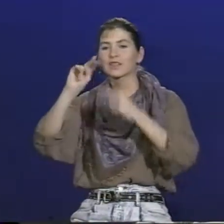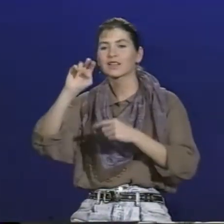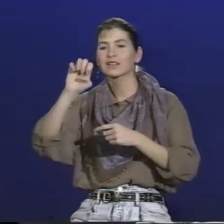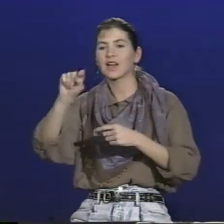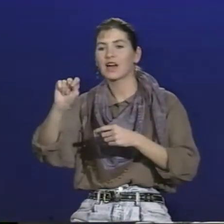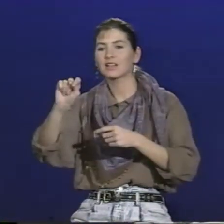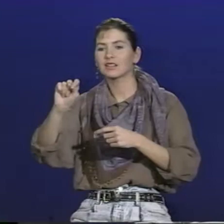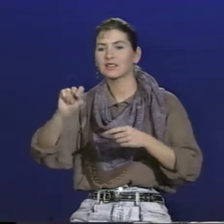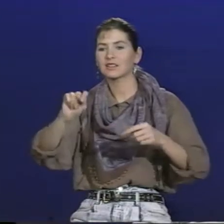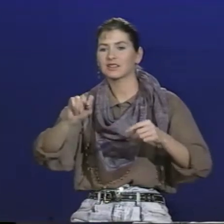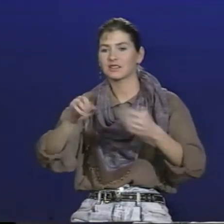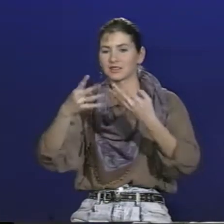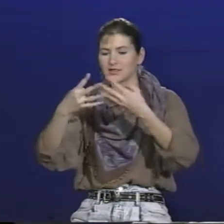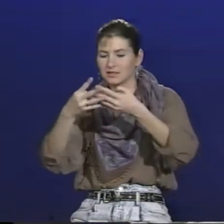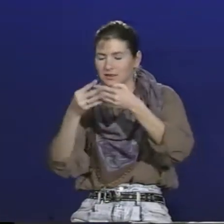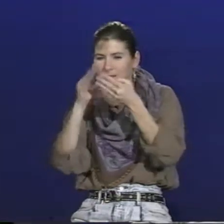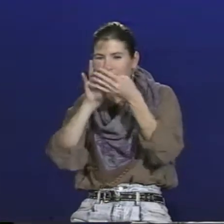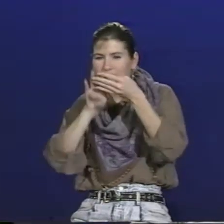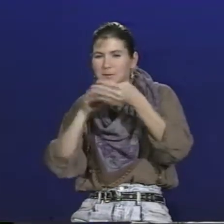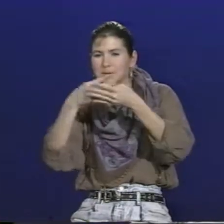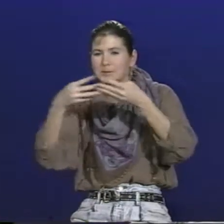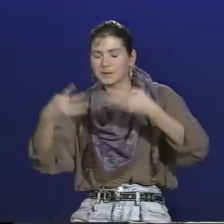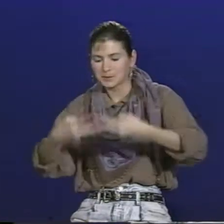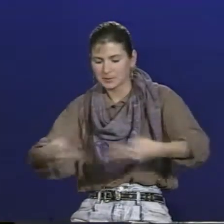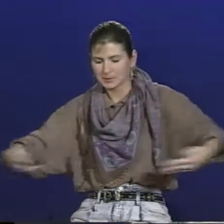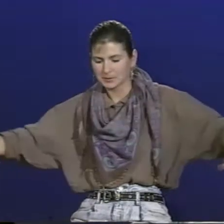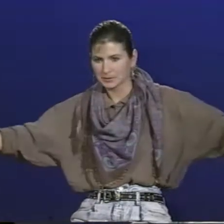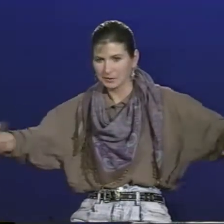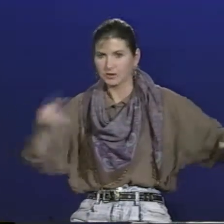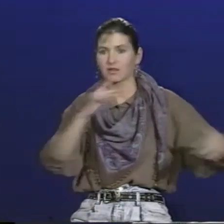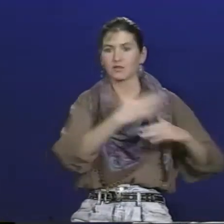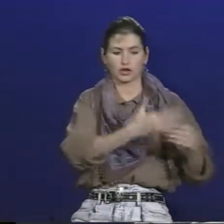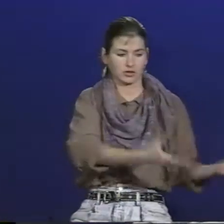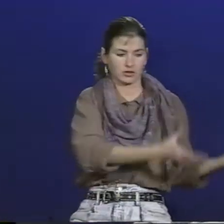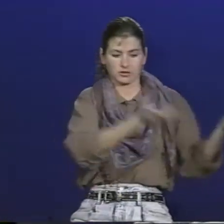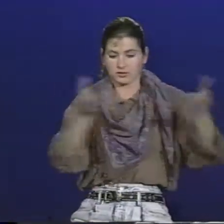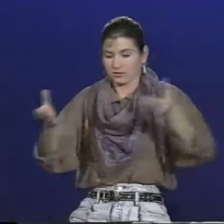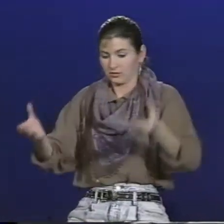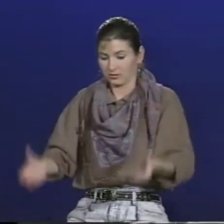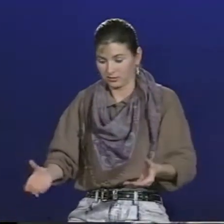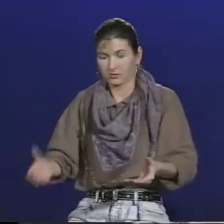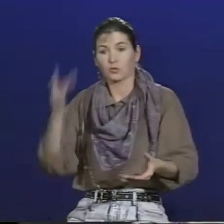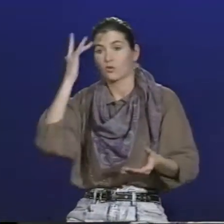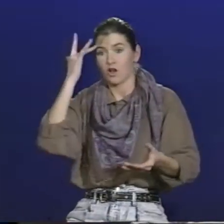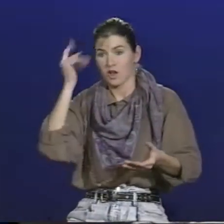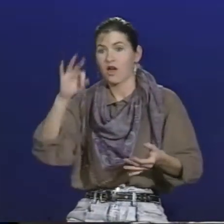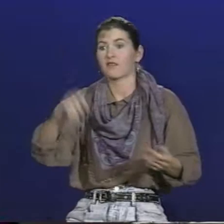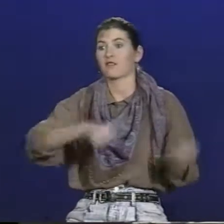First, if you have a special net or a mesh that you can lay in the pan before you put the fish in,